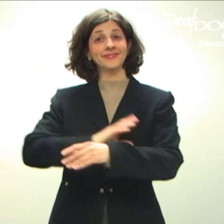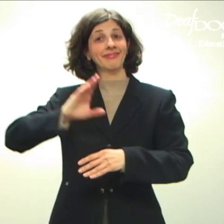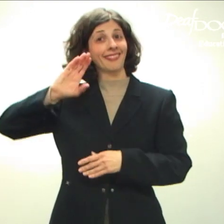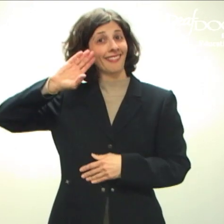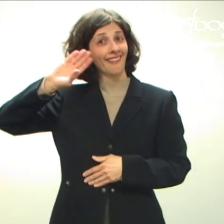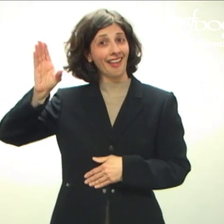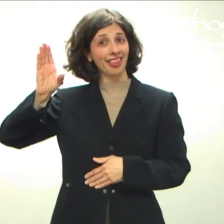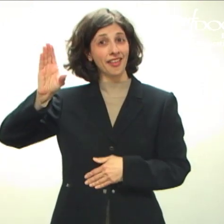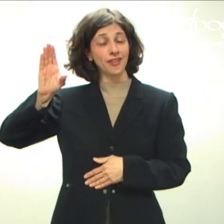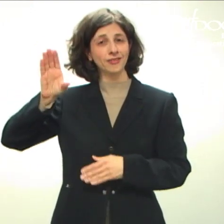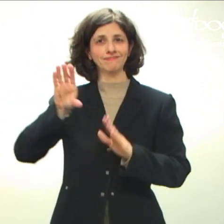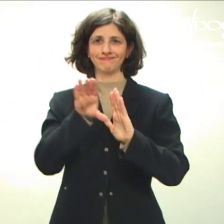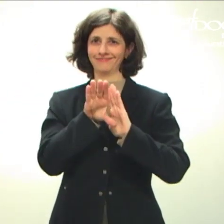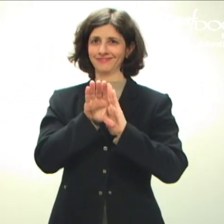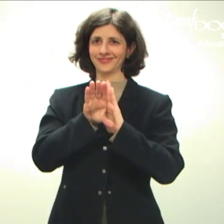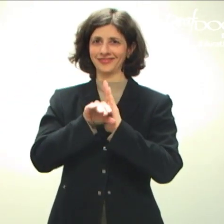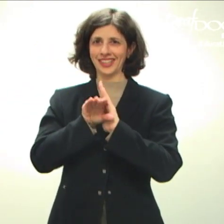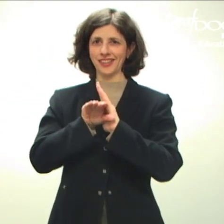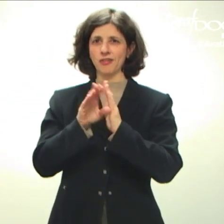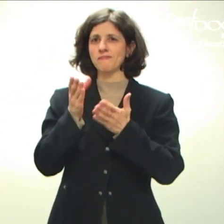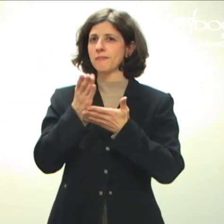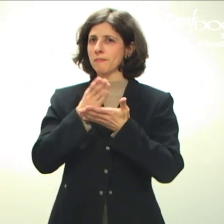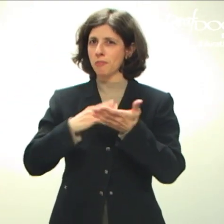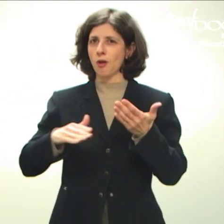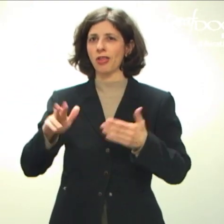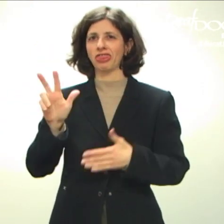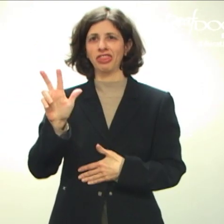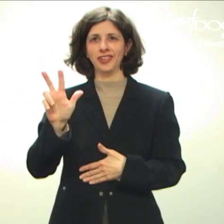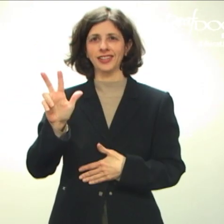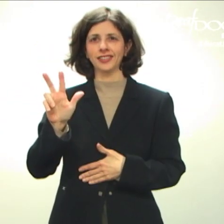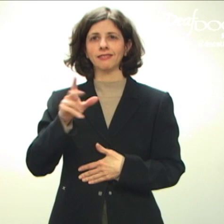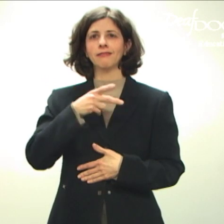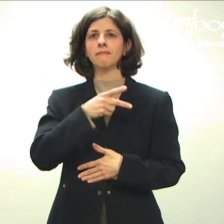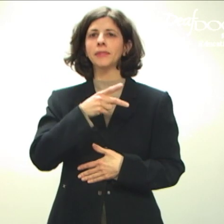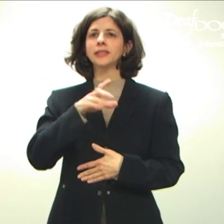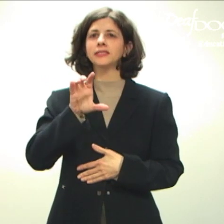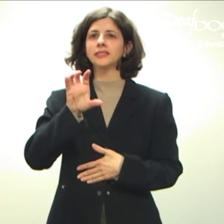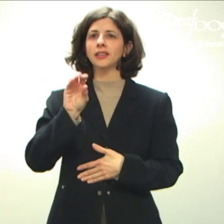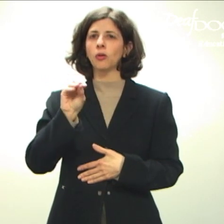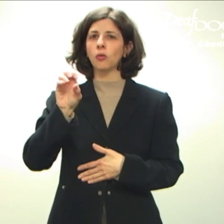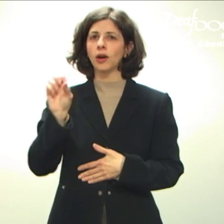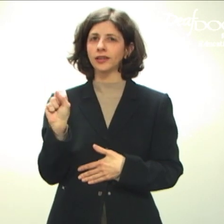Hello, this video is part three PCOS.